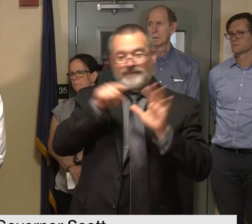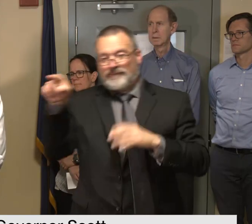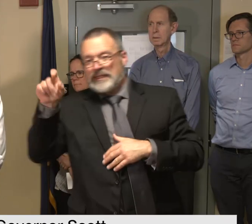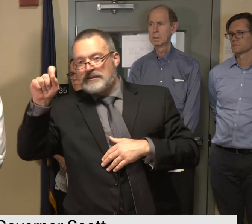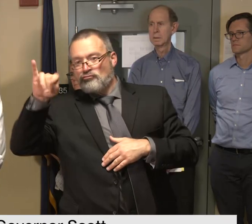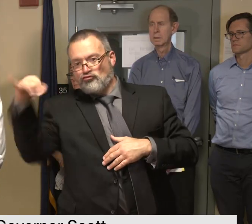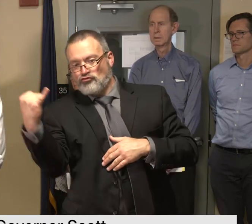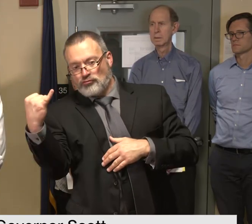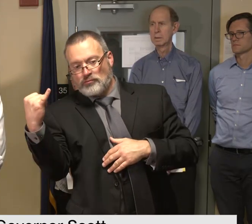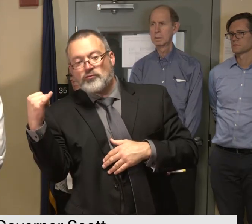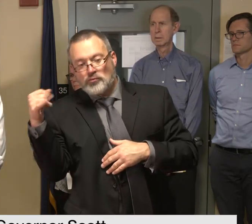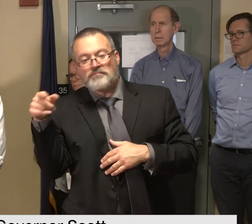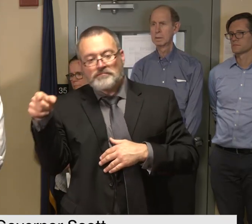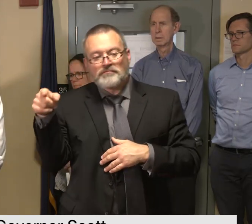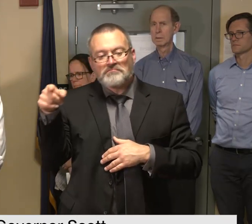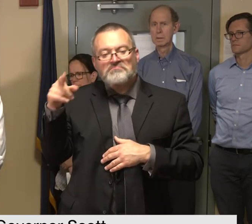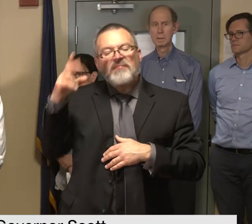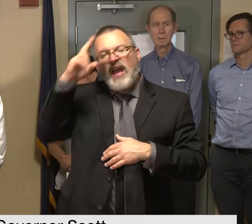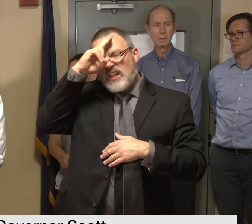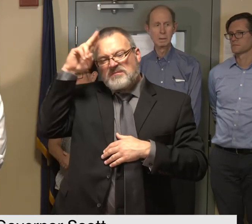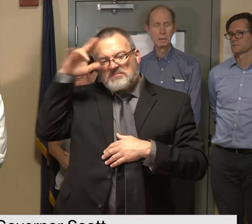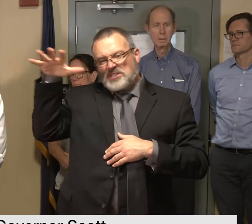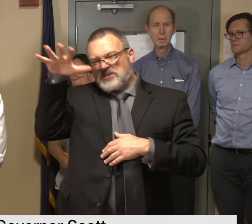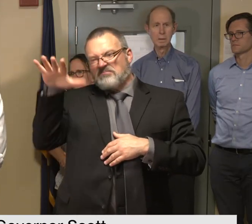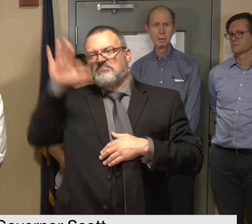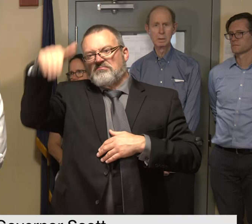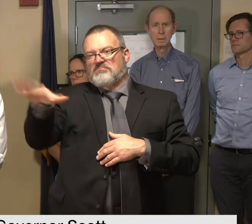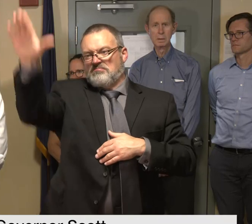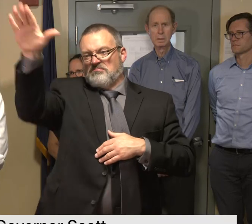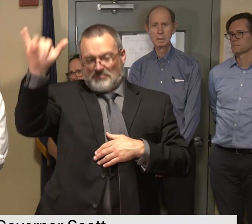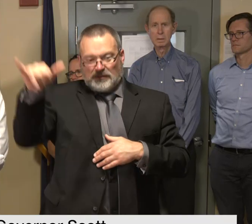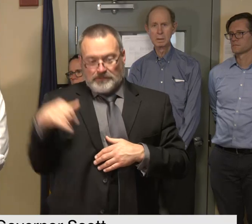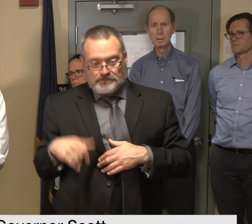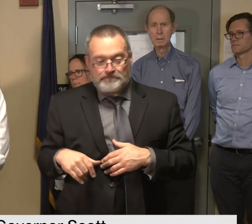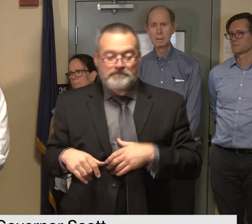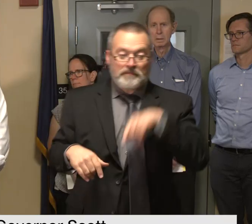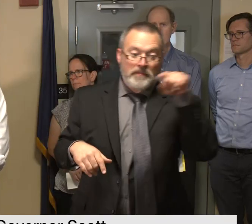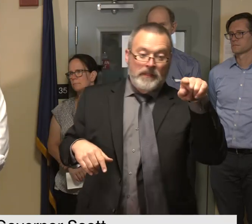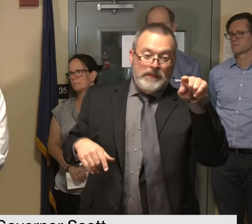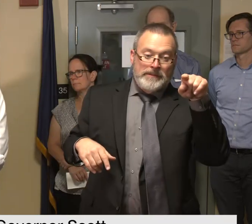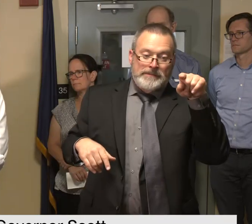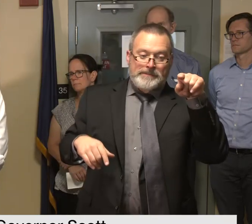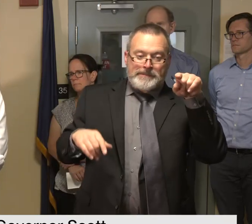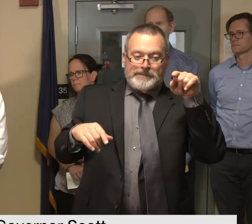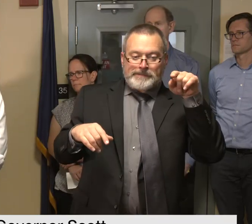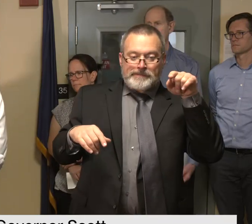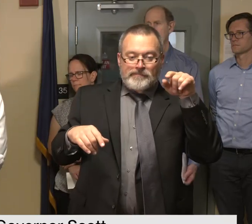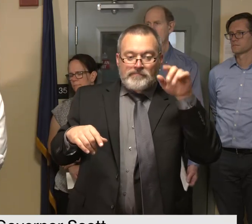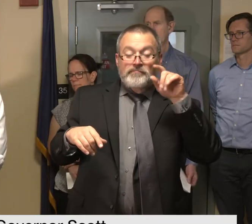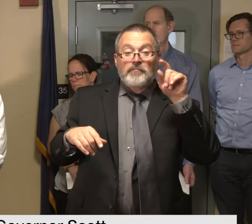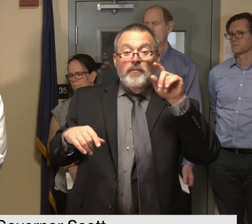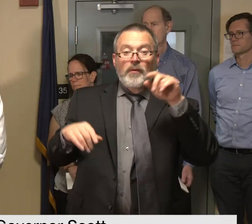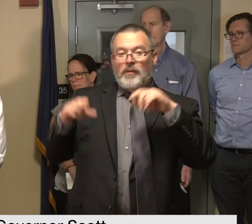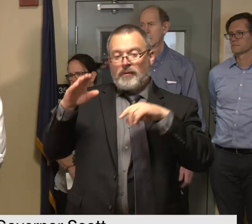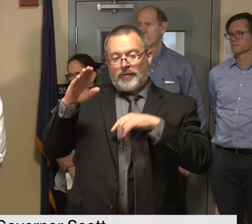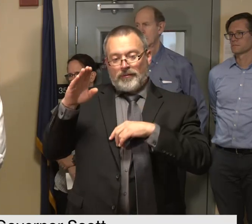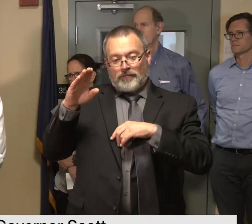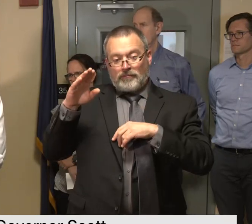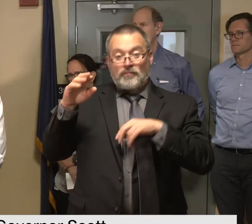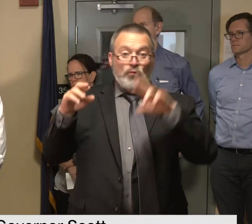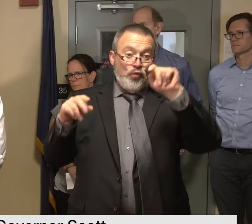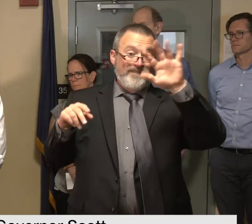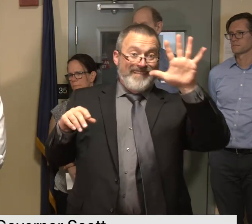near hospital hill two sites in barton on route 5 both